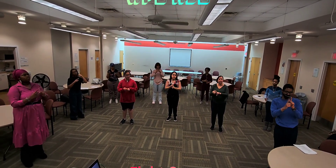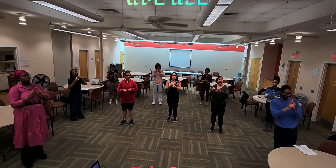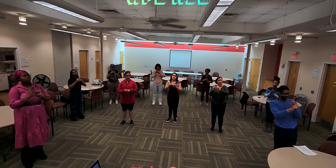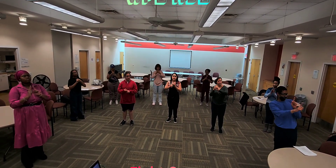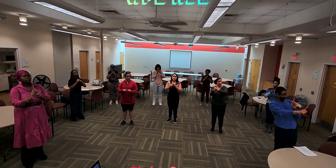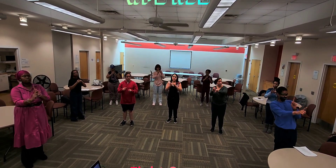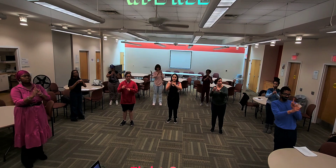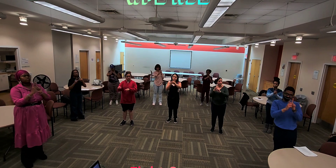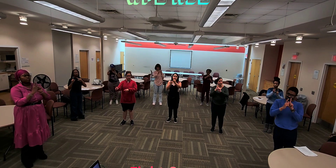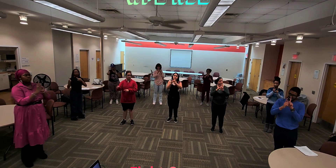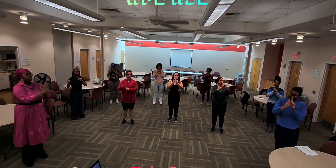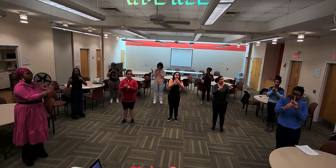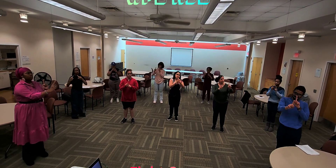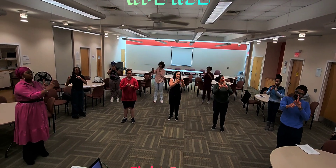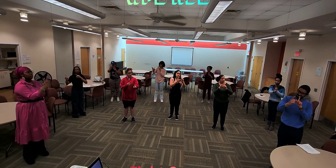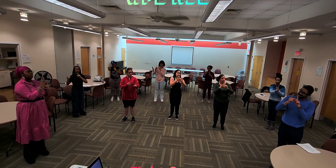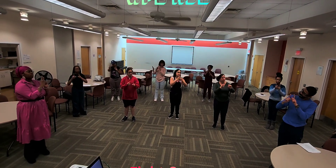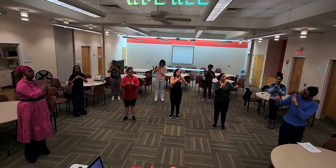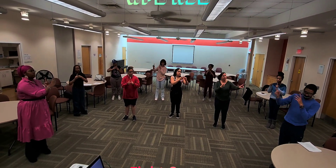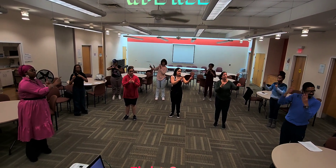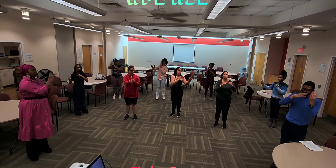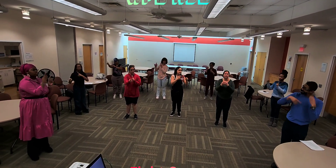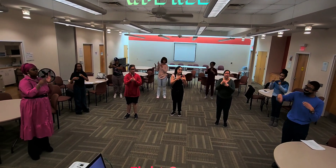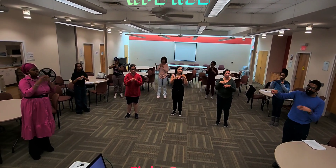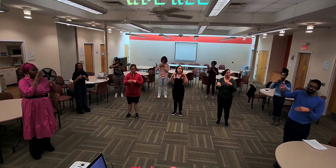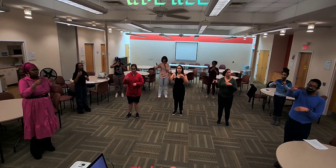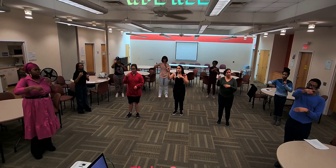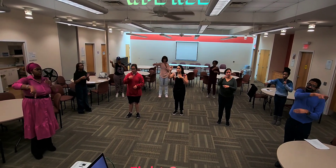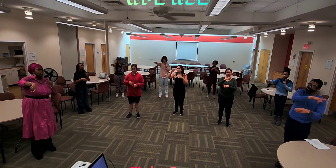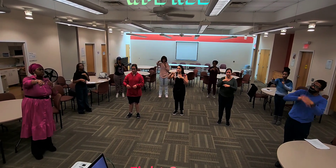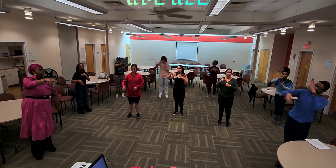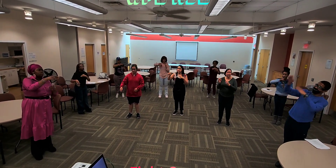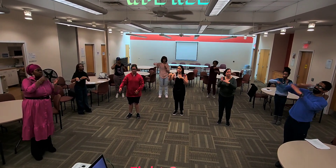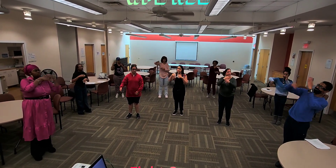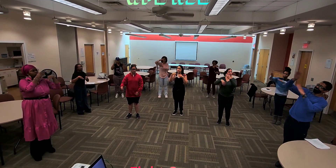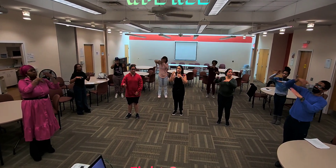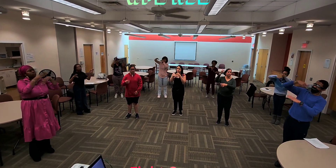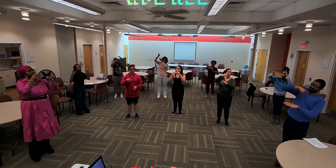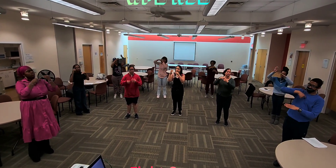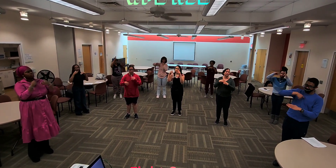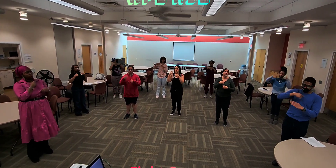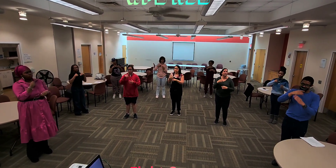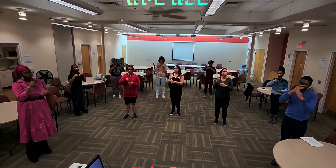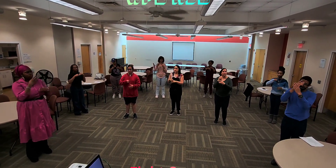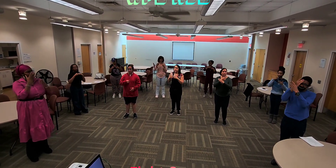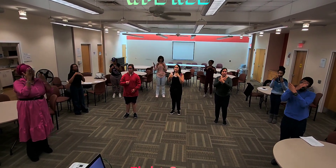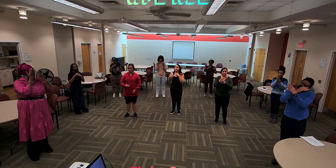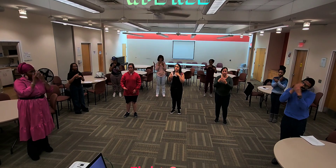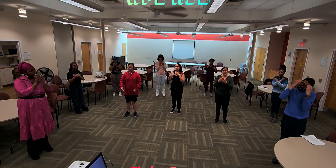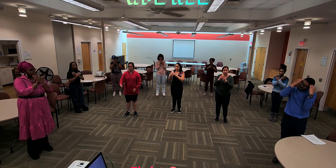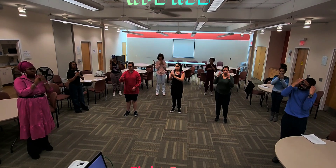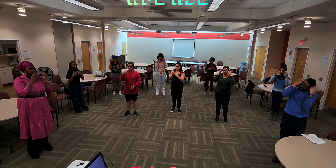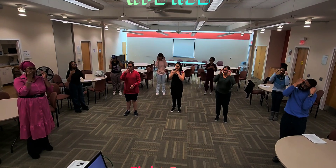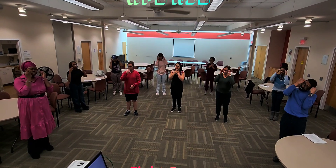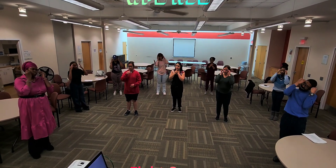Losing friends and I'm chasing sleep Everybody's worried about me In 2D,